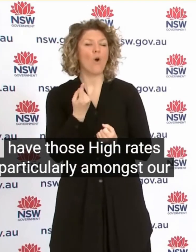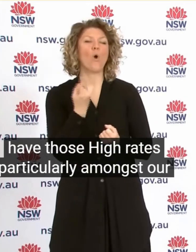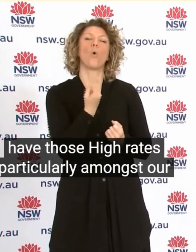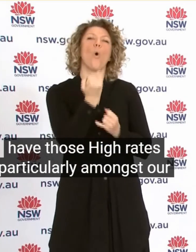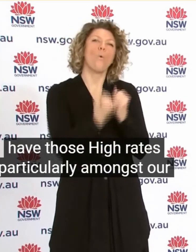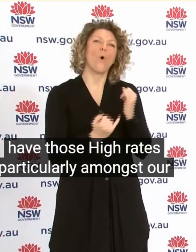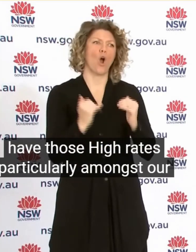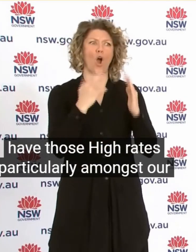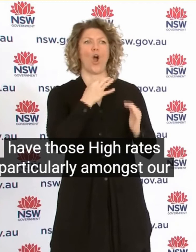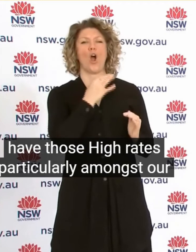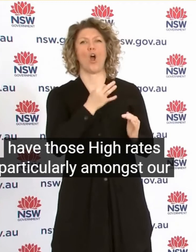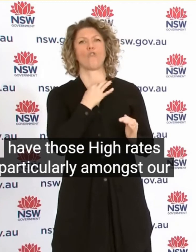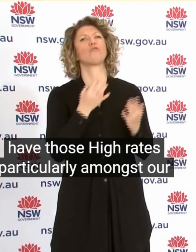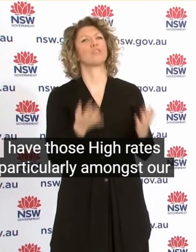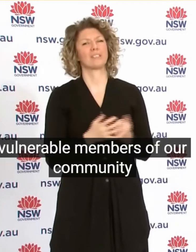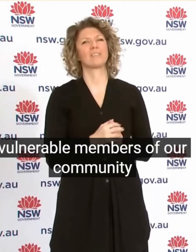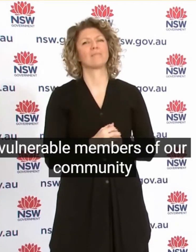Vulnerable Members Of Our Community